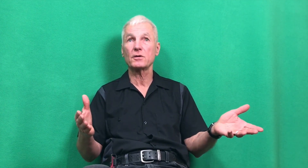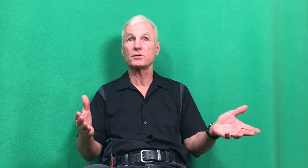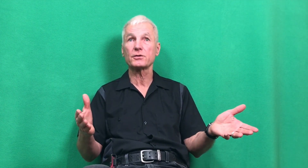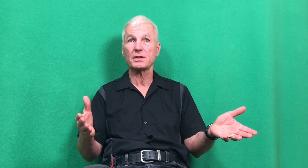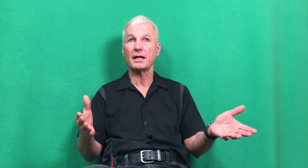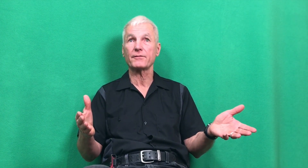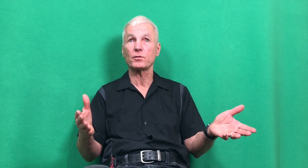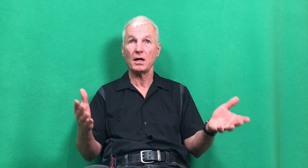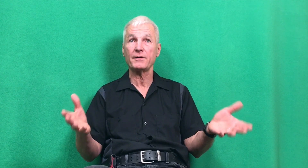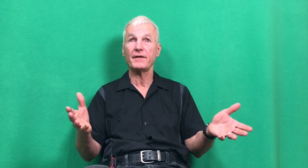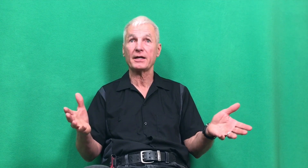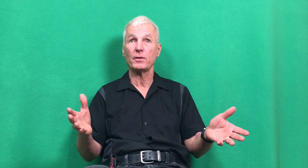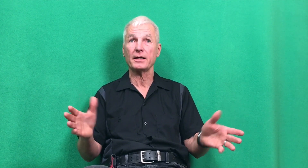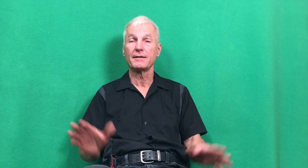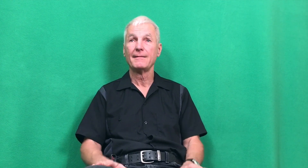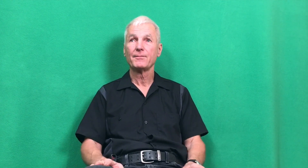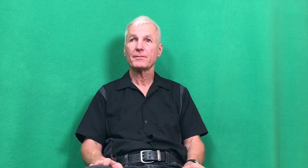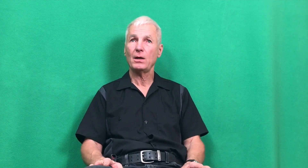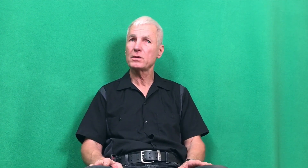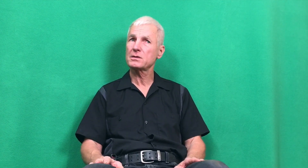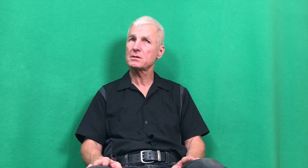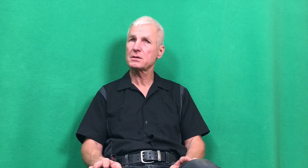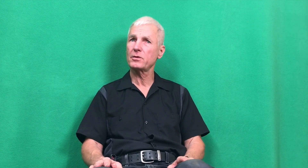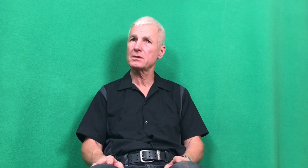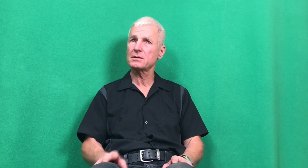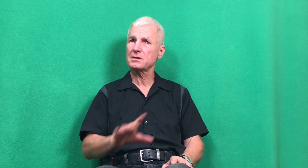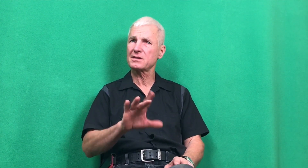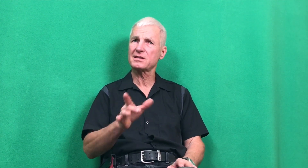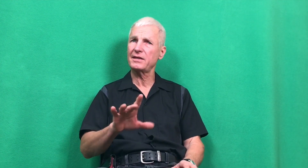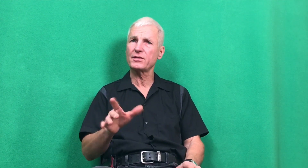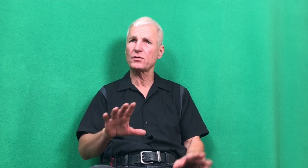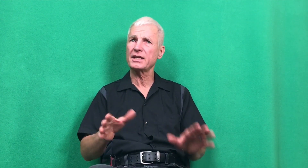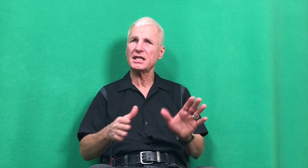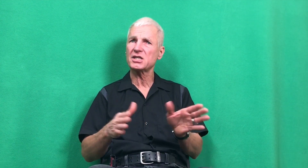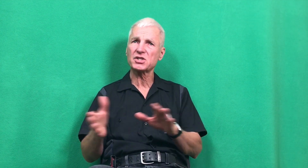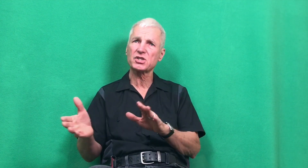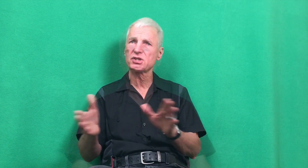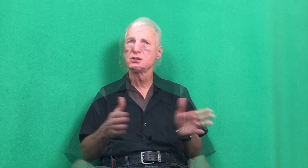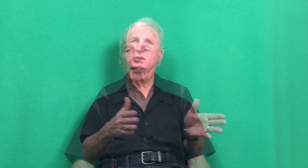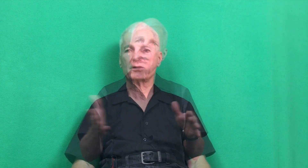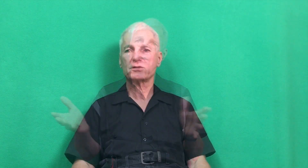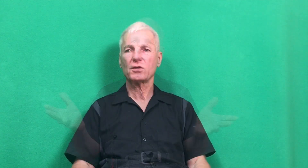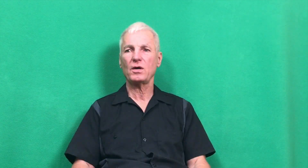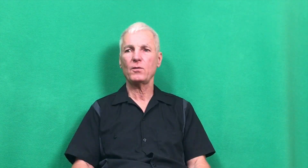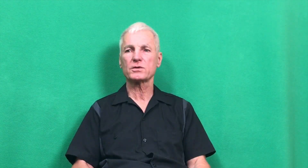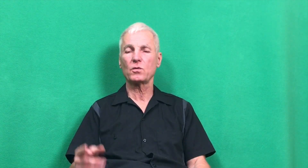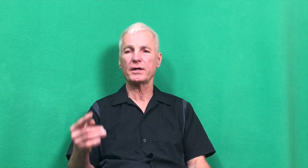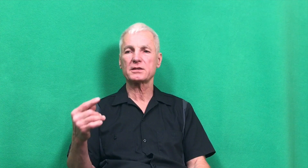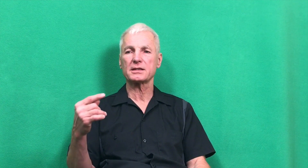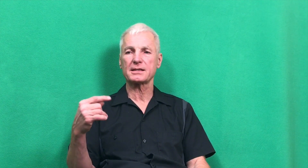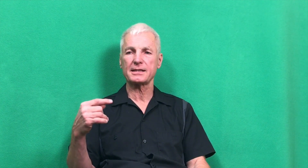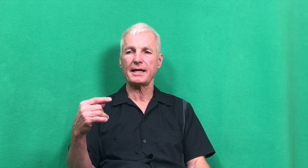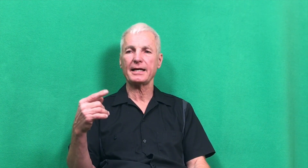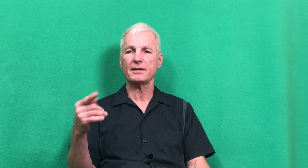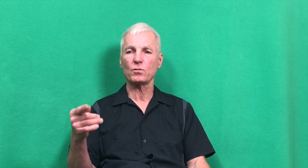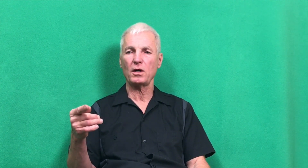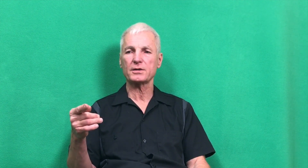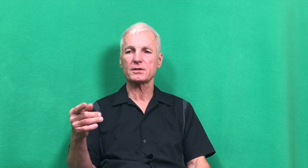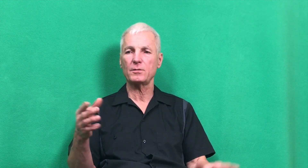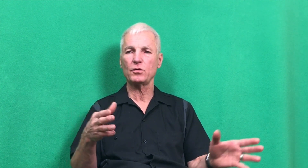Road, you're safe. What time was that? That was somewhere on 7.30-ish. So, I was going to stay and watch a